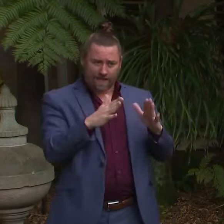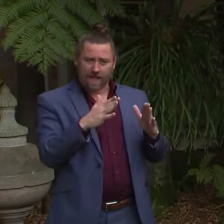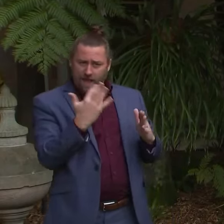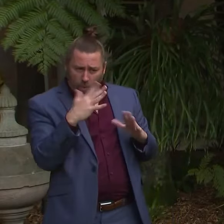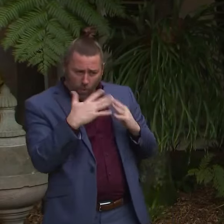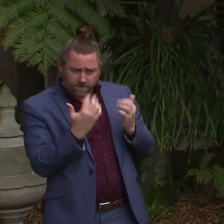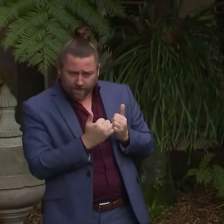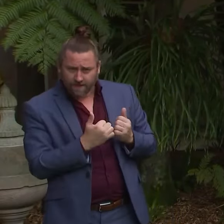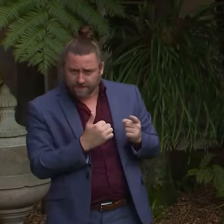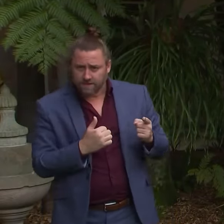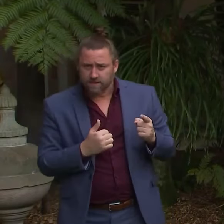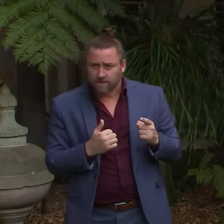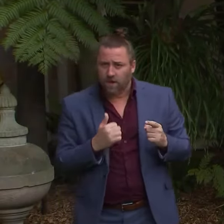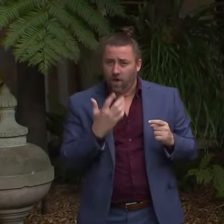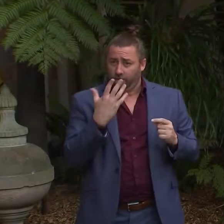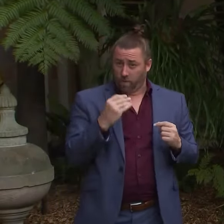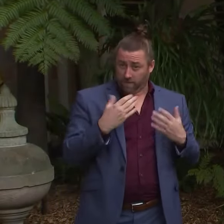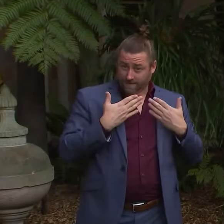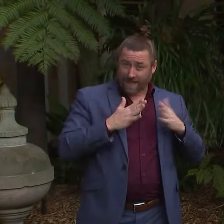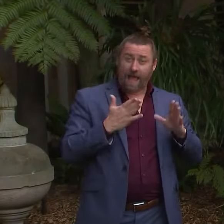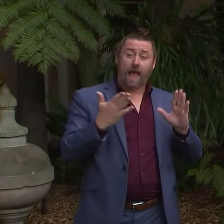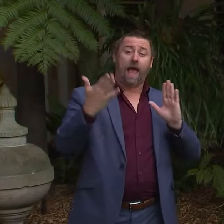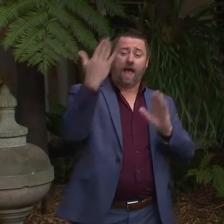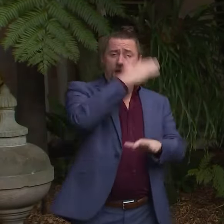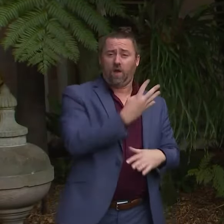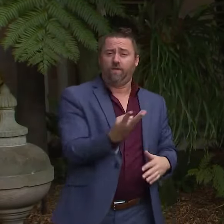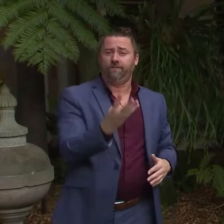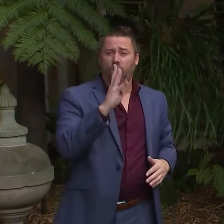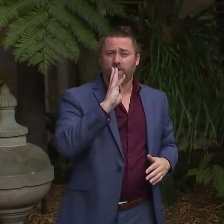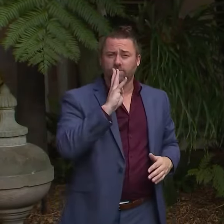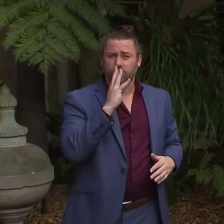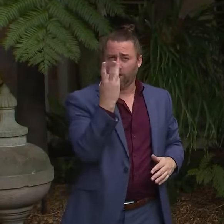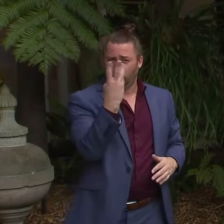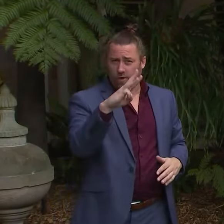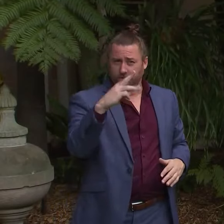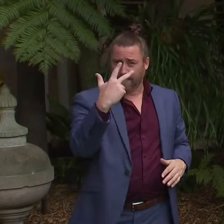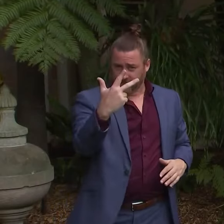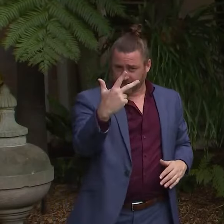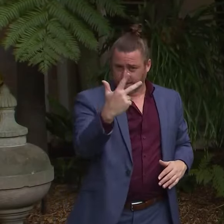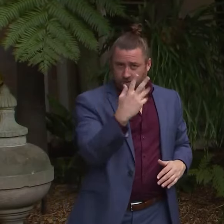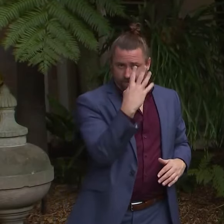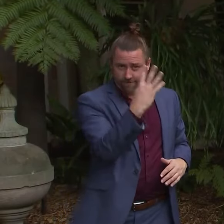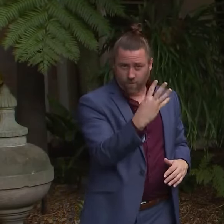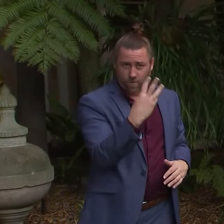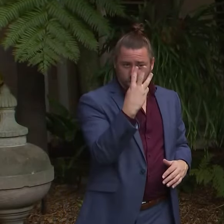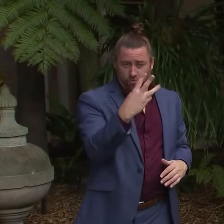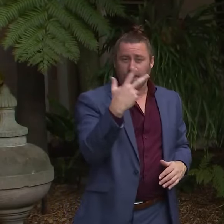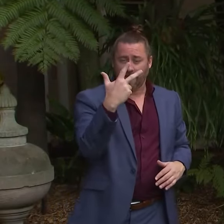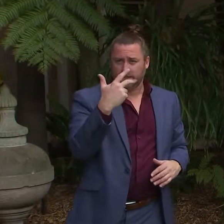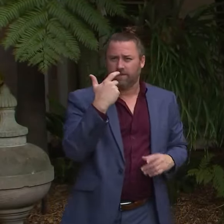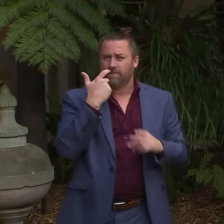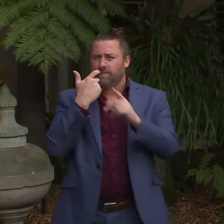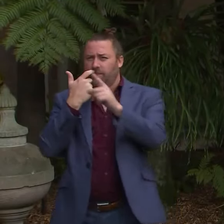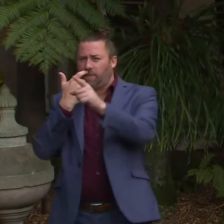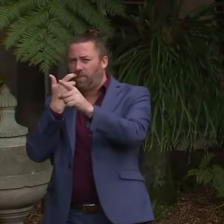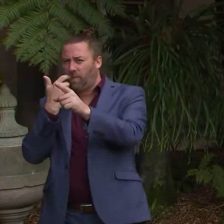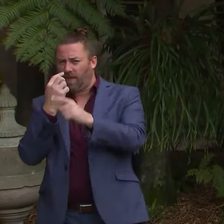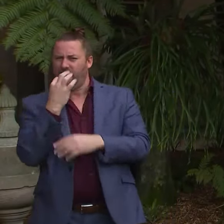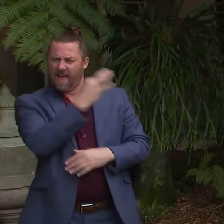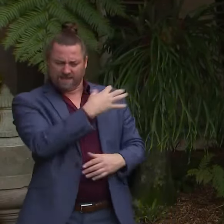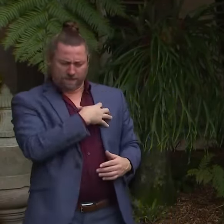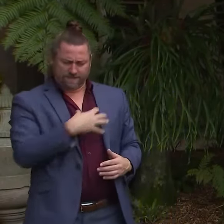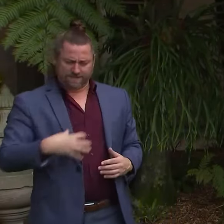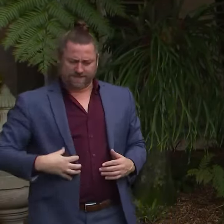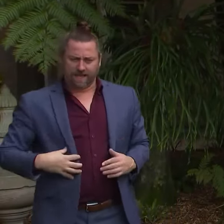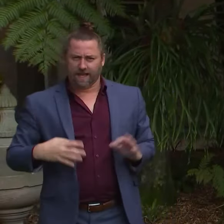yes, total number is, since the very beginning was, is 438, is the number I have here, 438. Can I just,